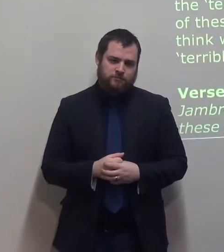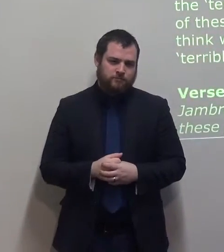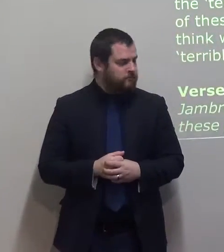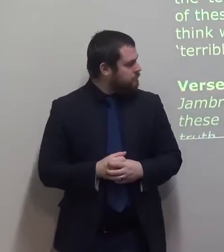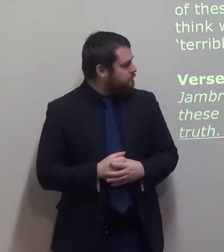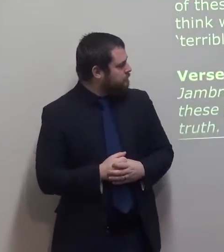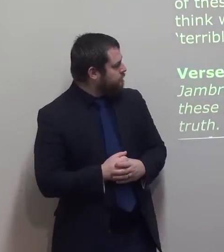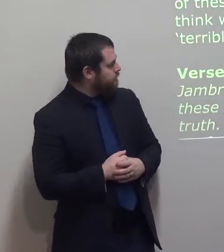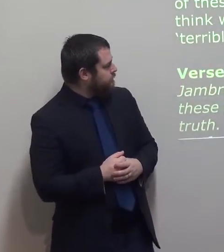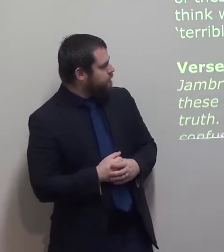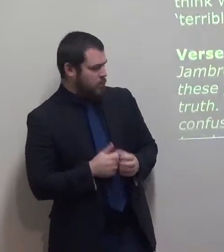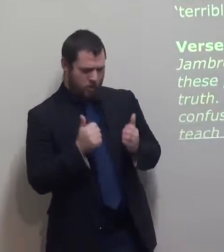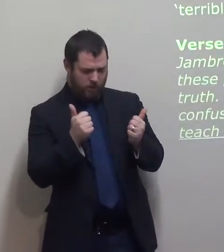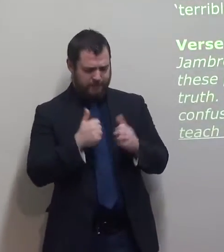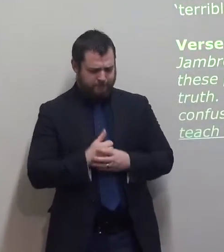Those eights to nine quotes.